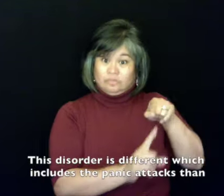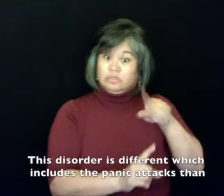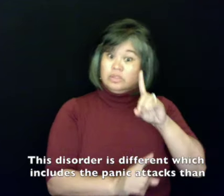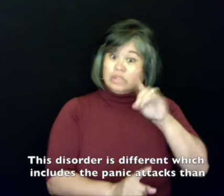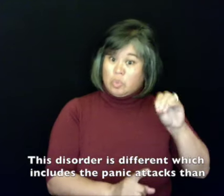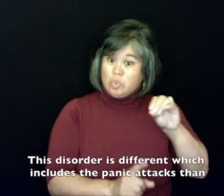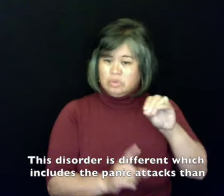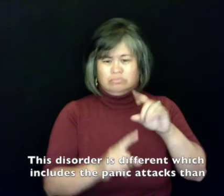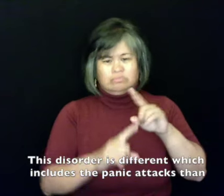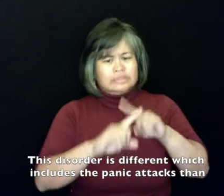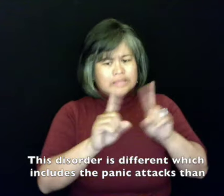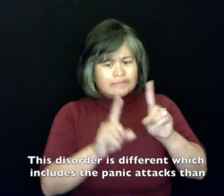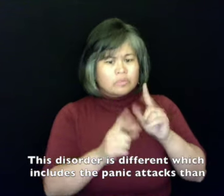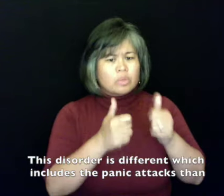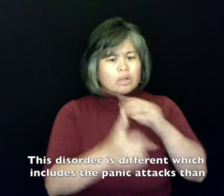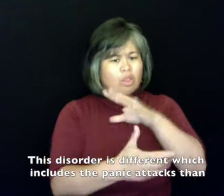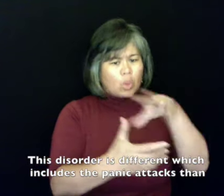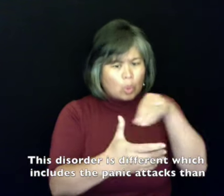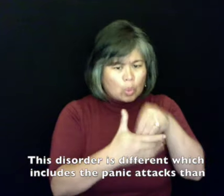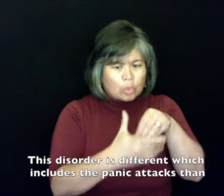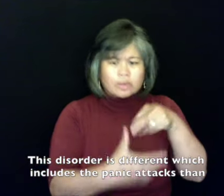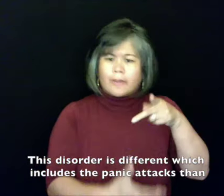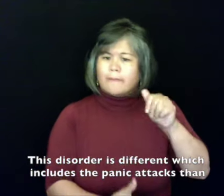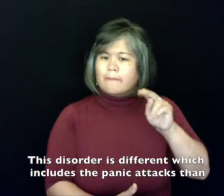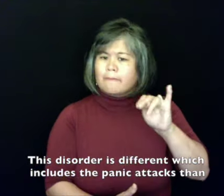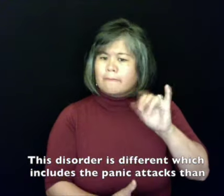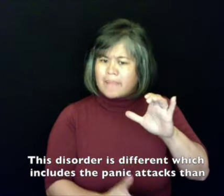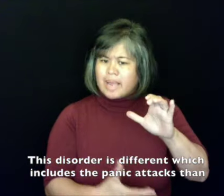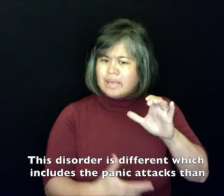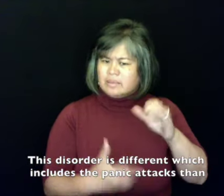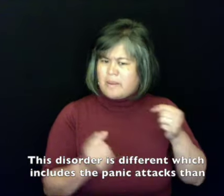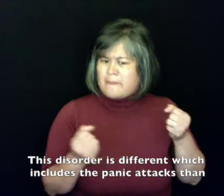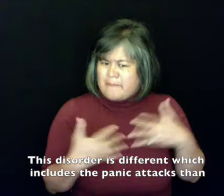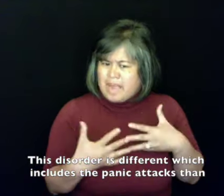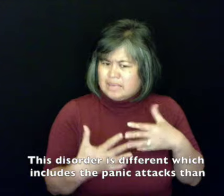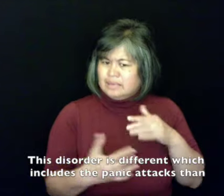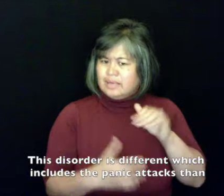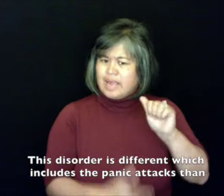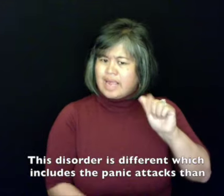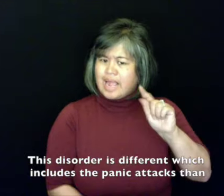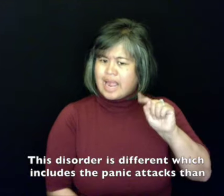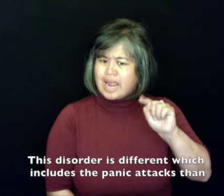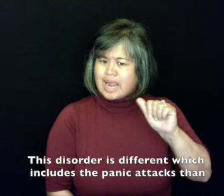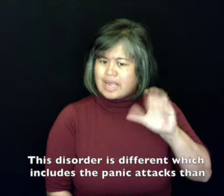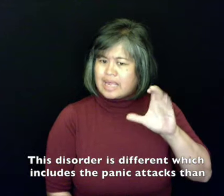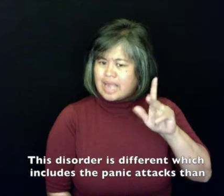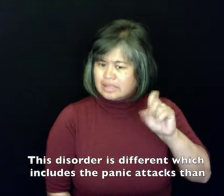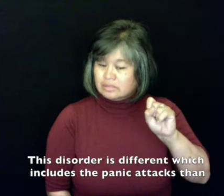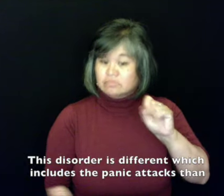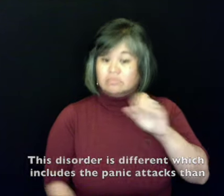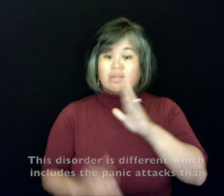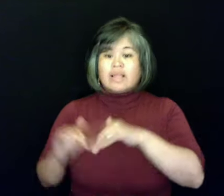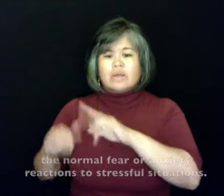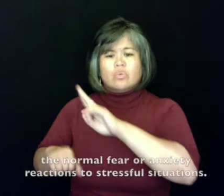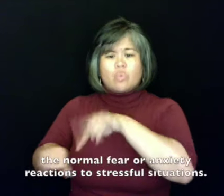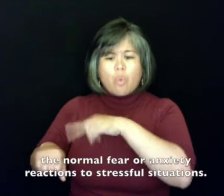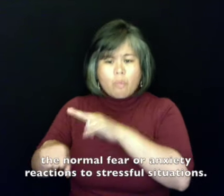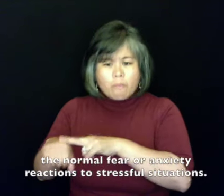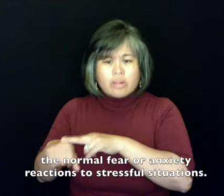This disorder is different which includes the panic attacks, then the